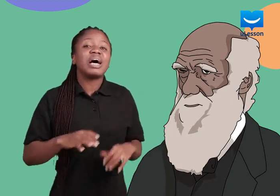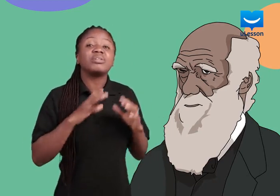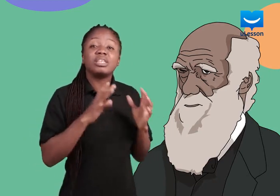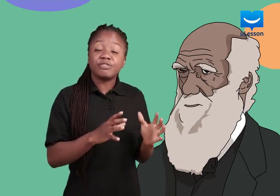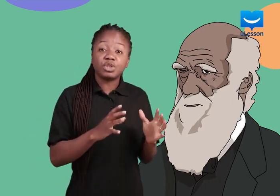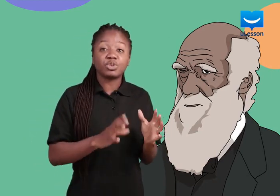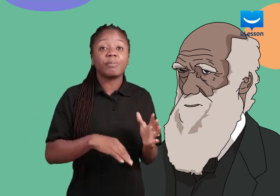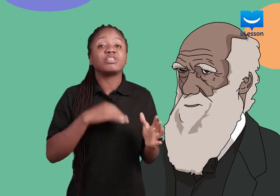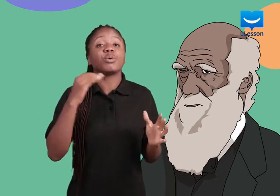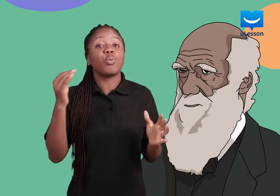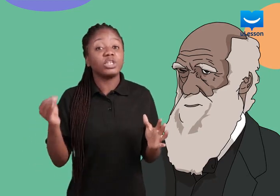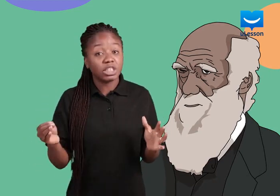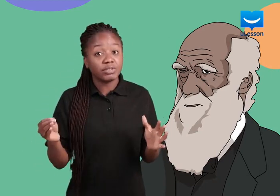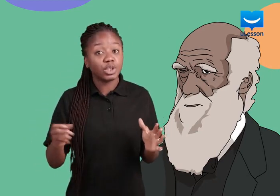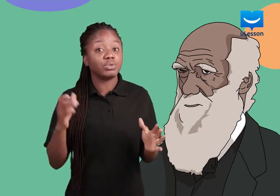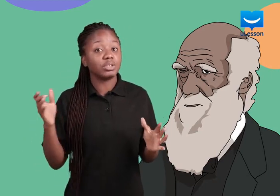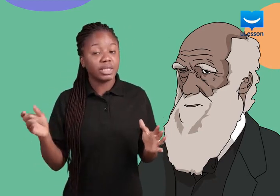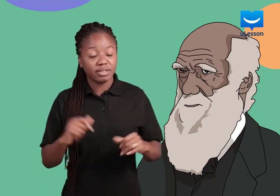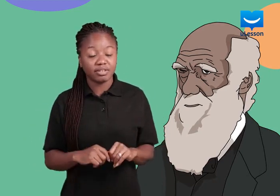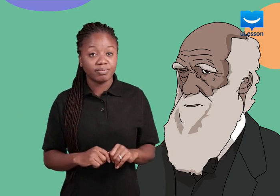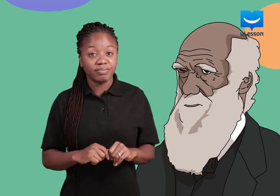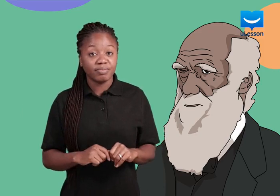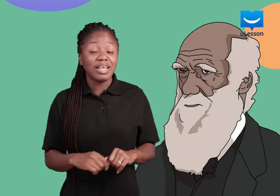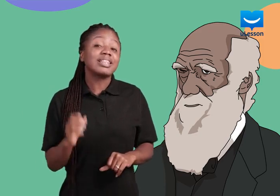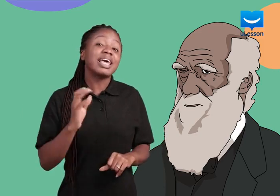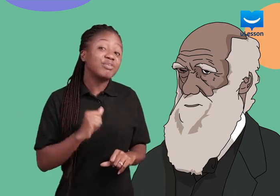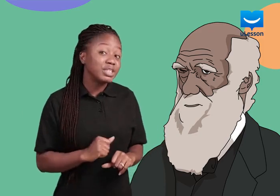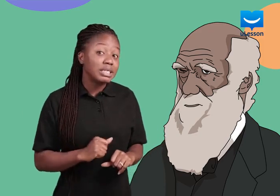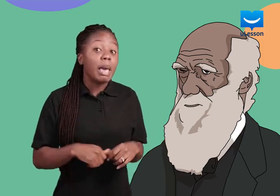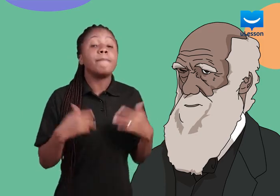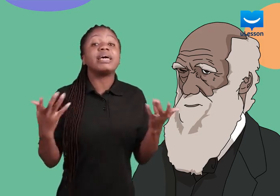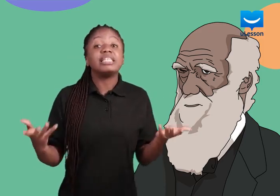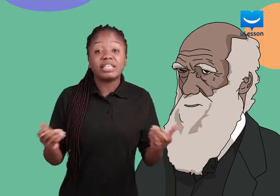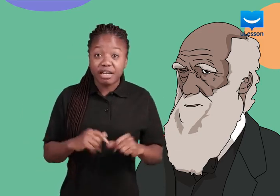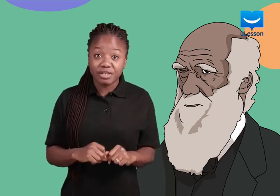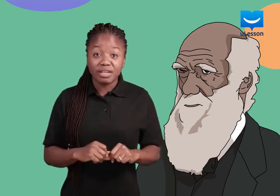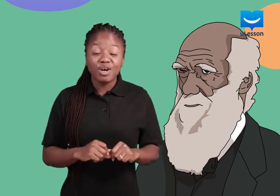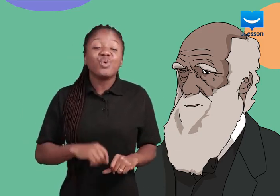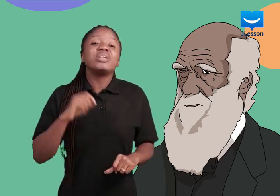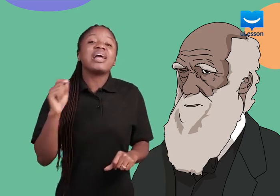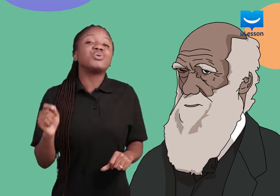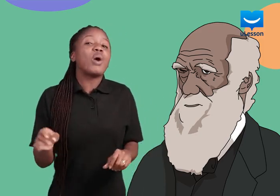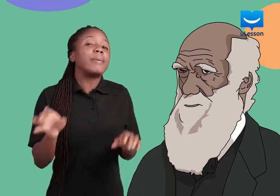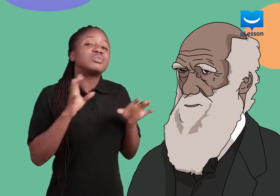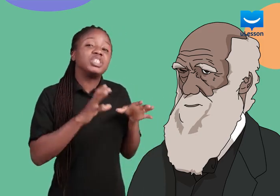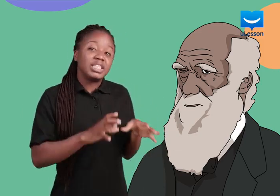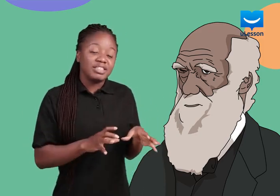how these features were passed from one generation to the next. Thankfully, many years after, we now know about genes,